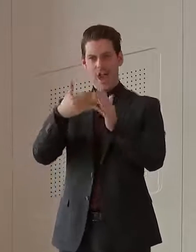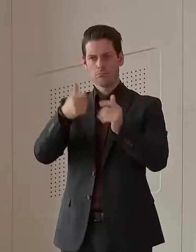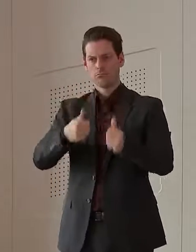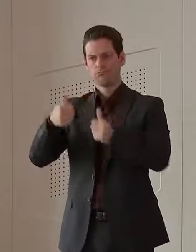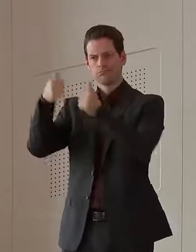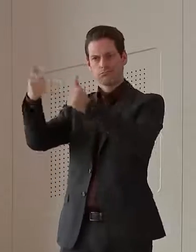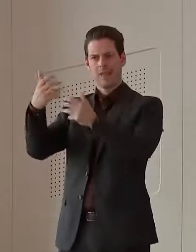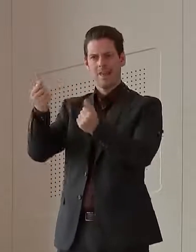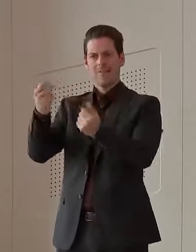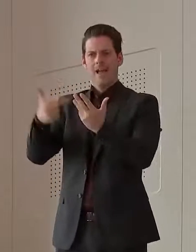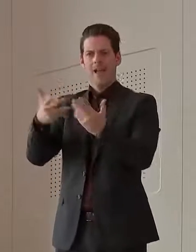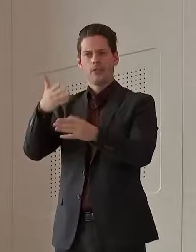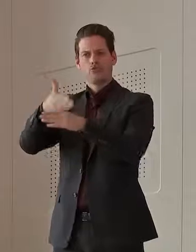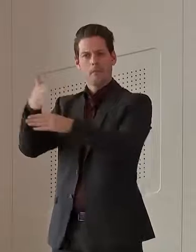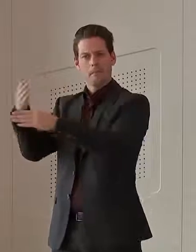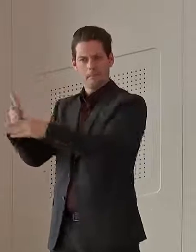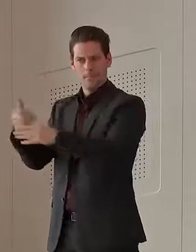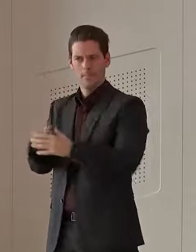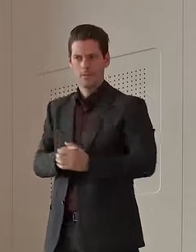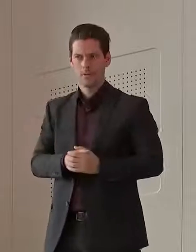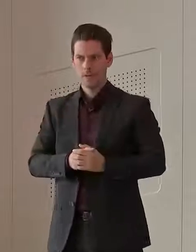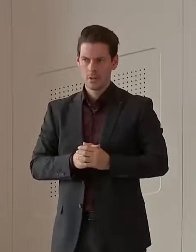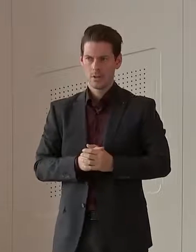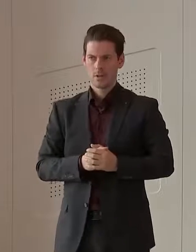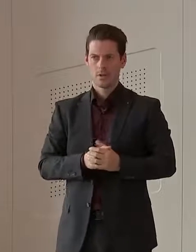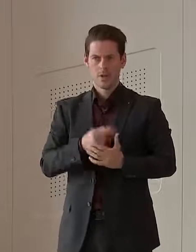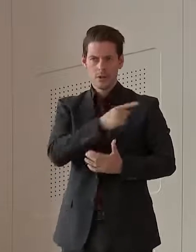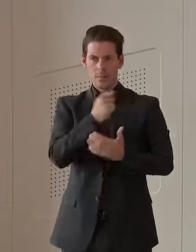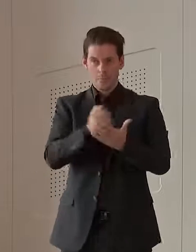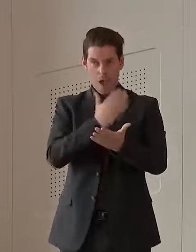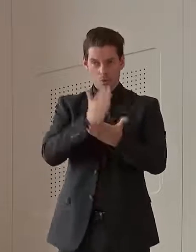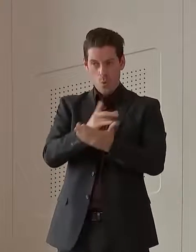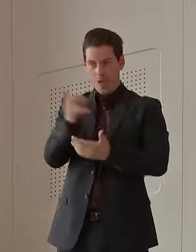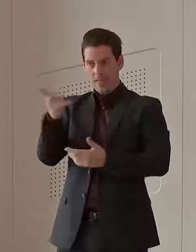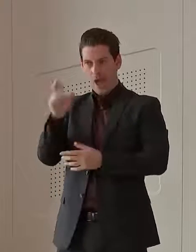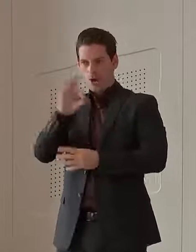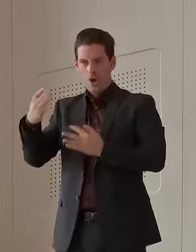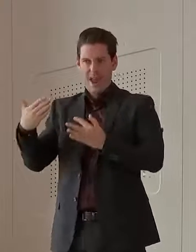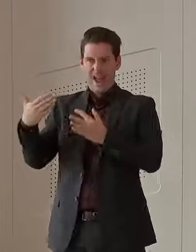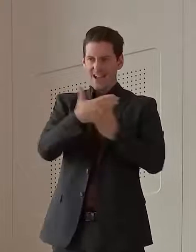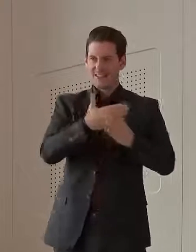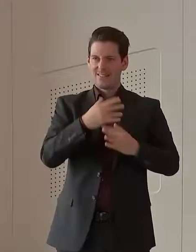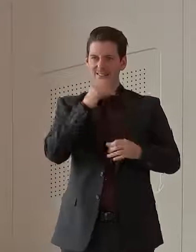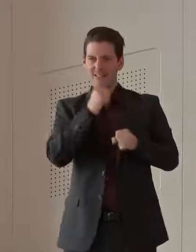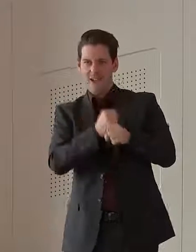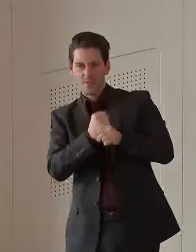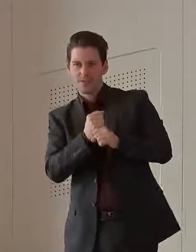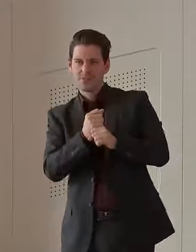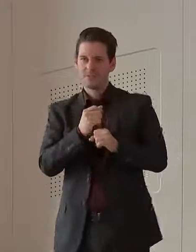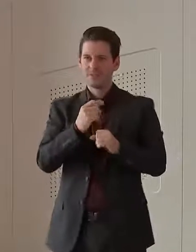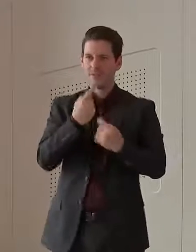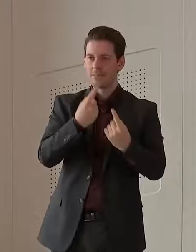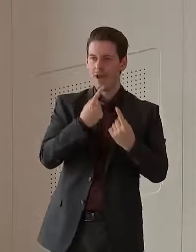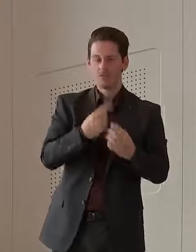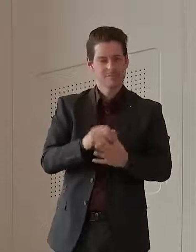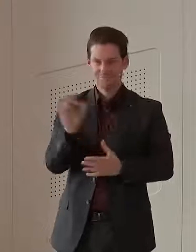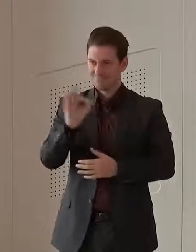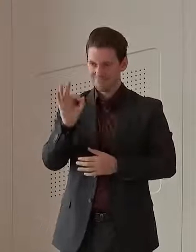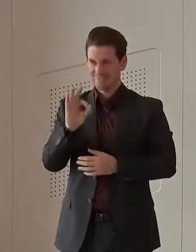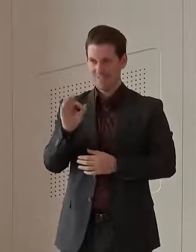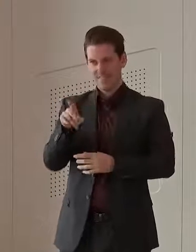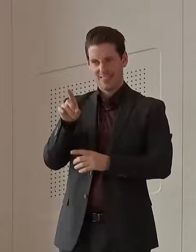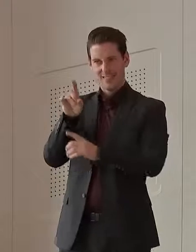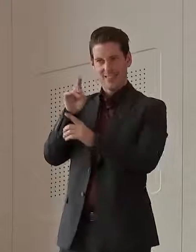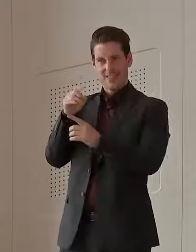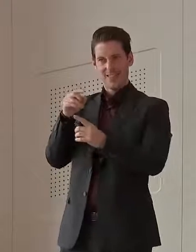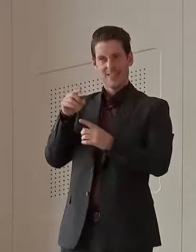careers. How do you ensure they're not given special access to government? Well, they won't be. And that's a matter for them to make sure they have all the integrity